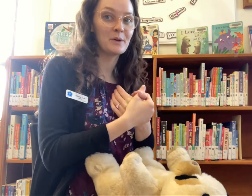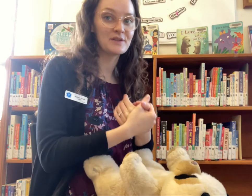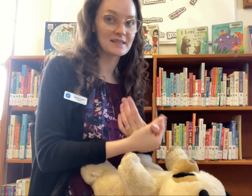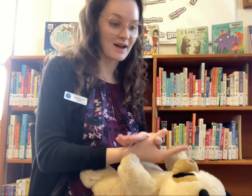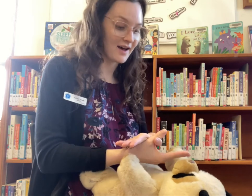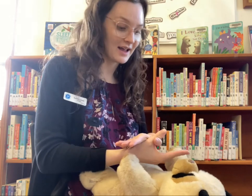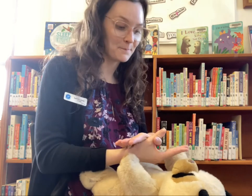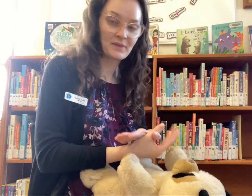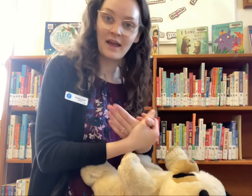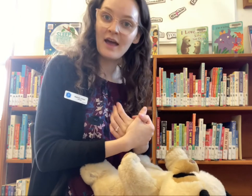sky